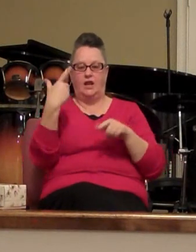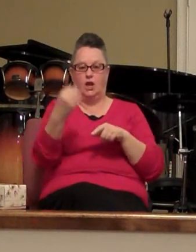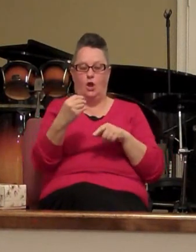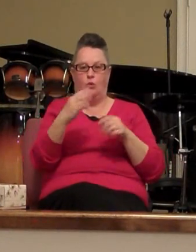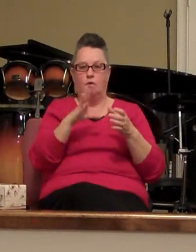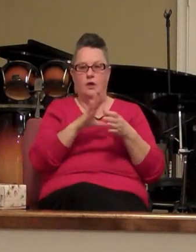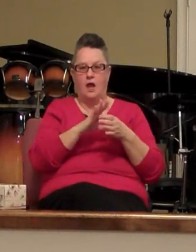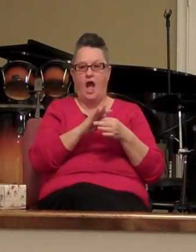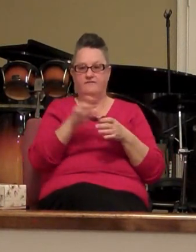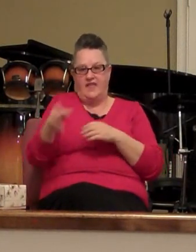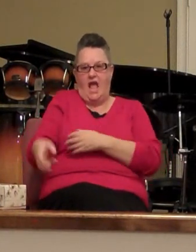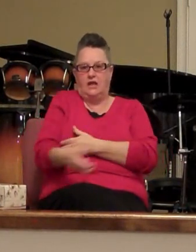the anchor